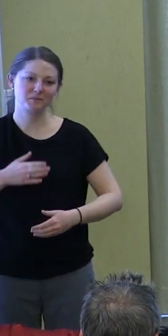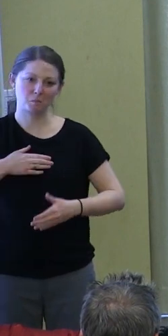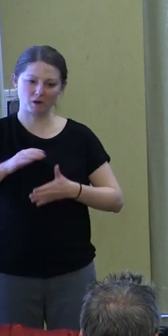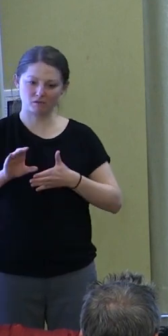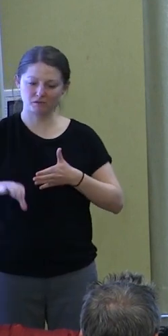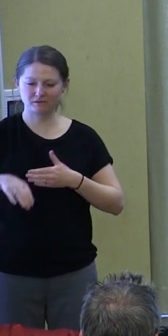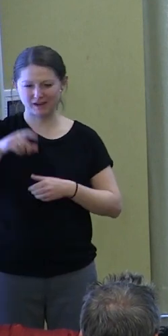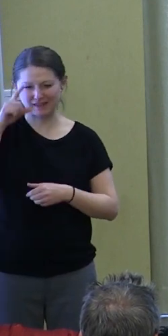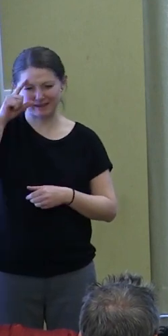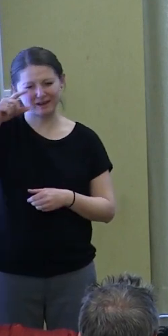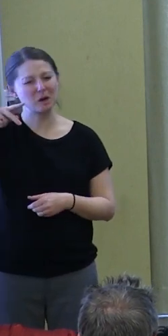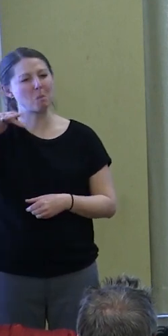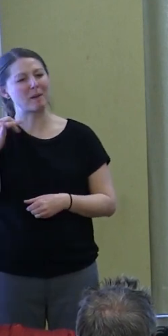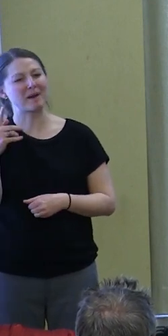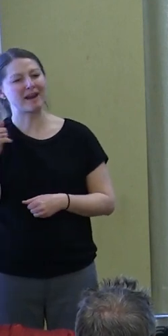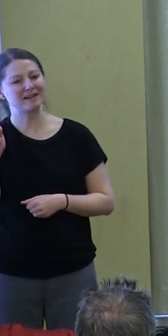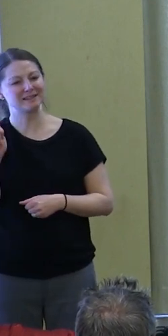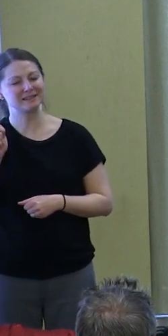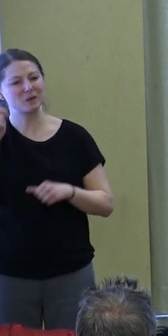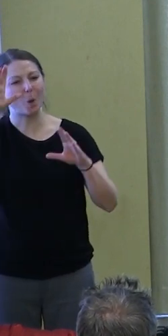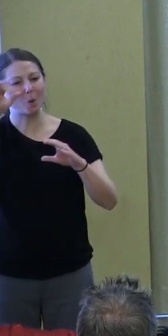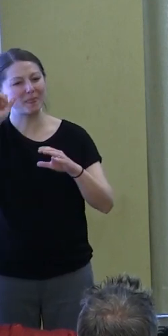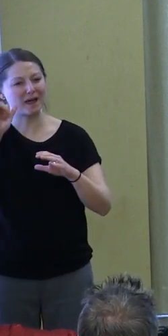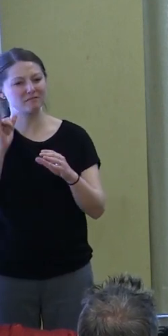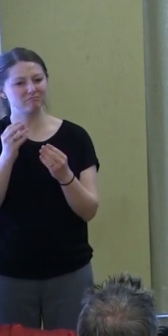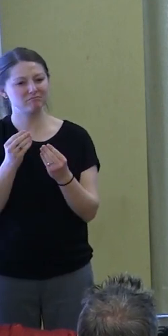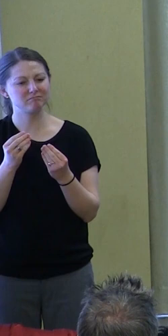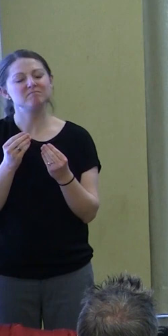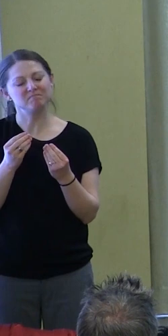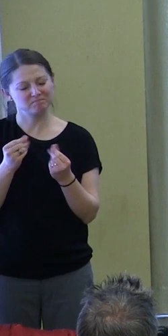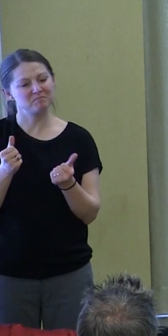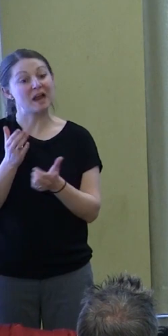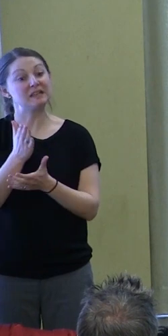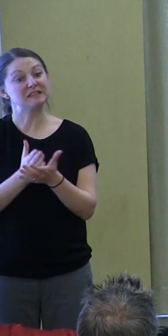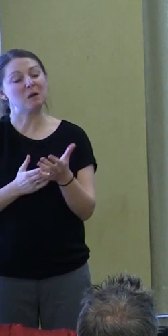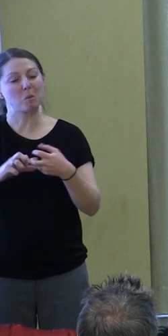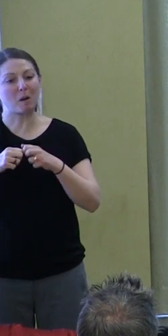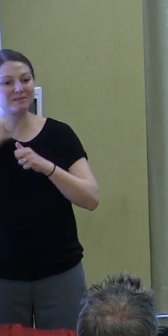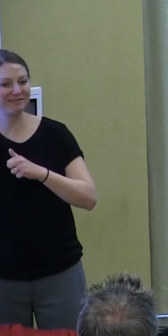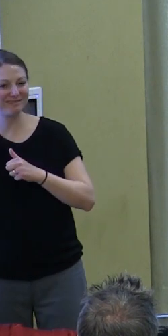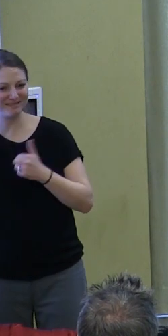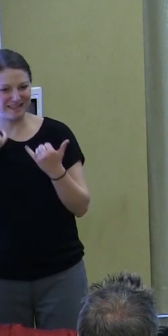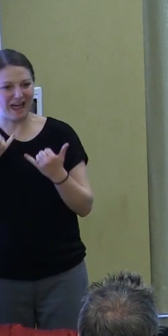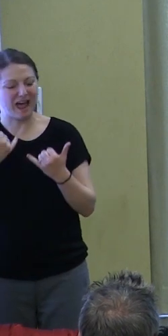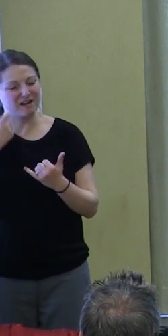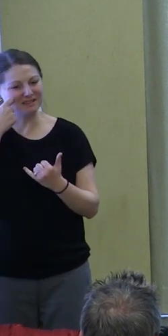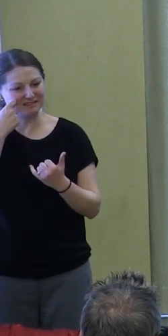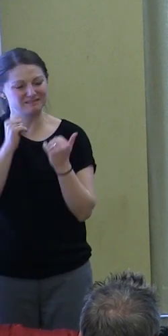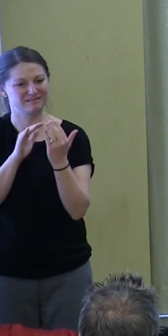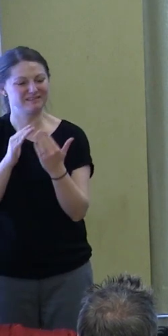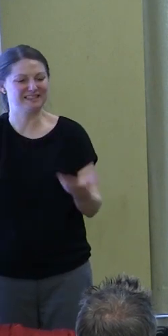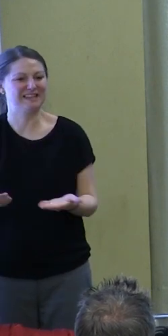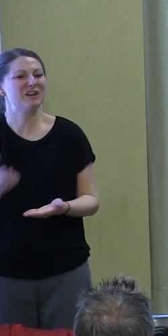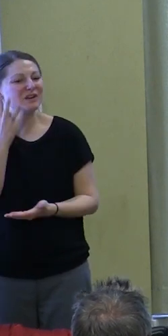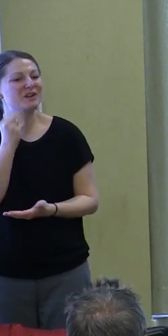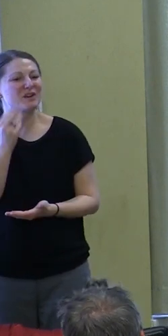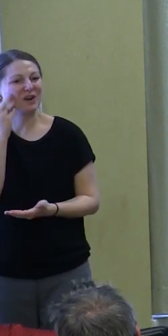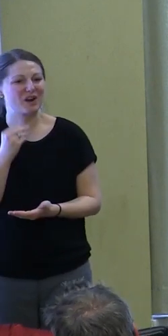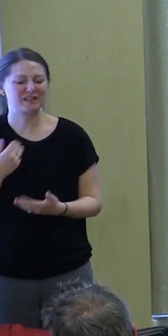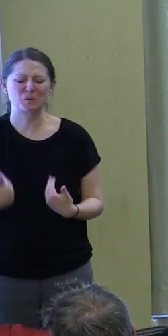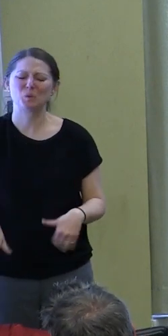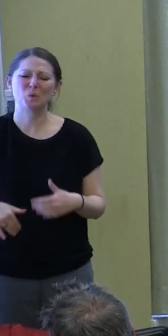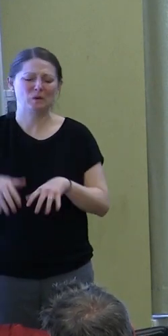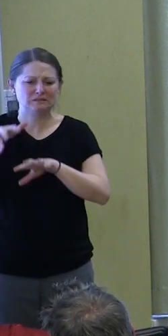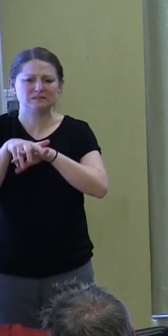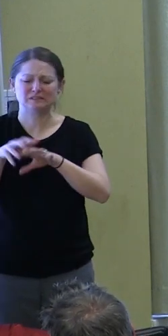pragmatist hope alleviates some of the problems we're currently facing in American democracy. It's richly social